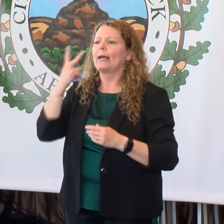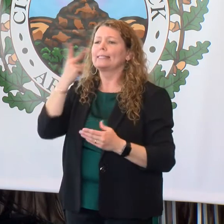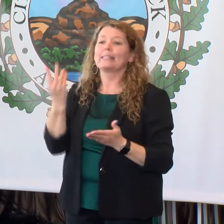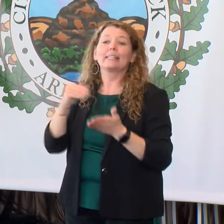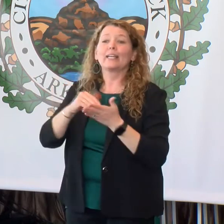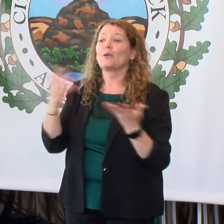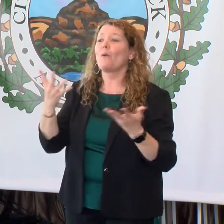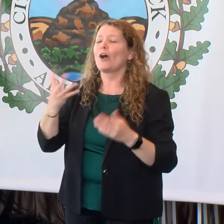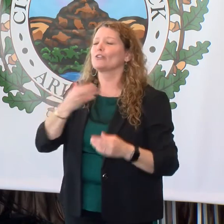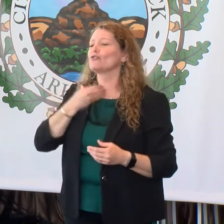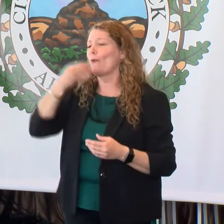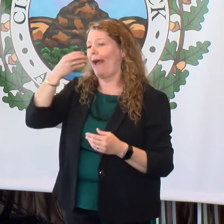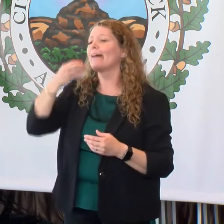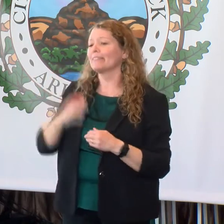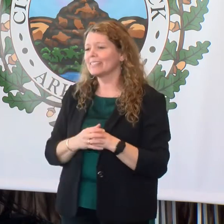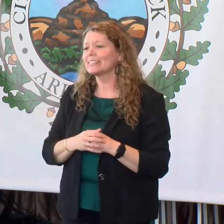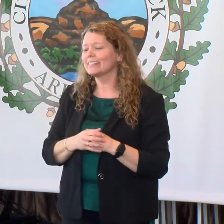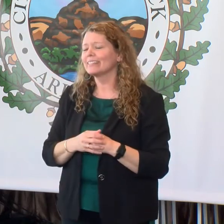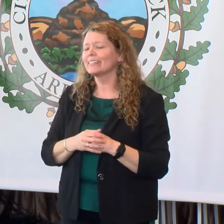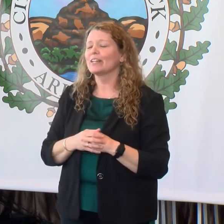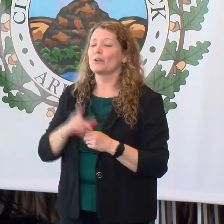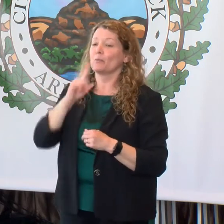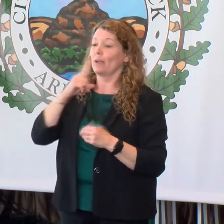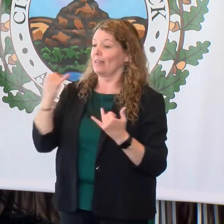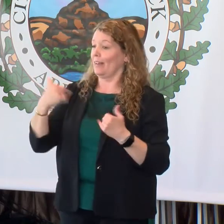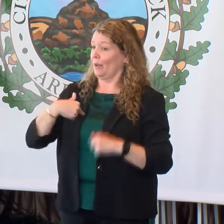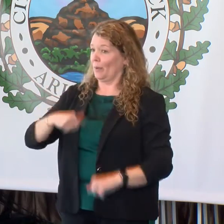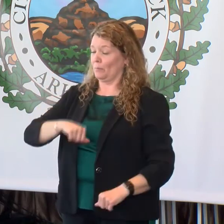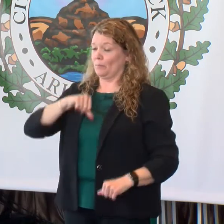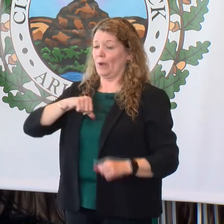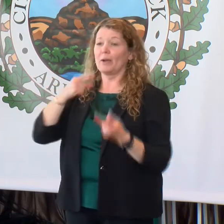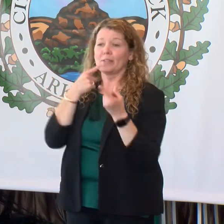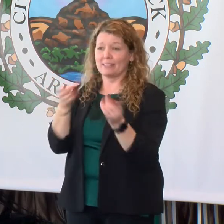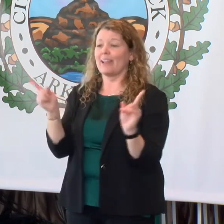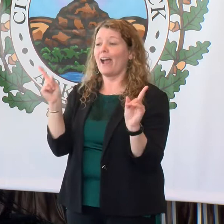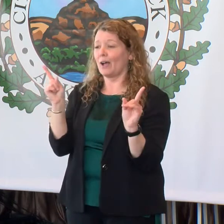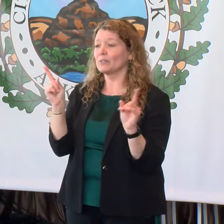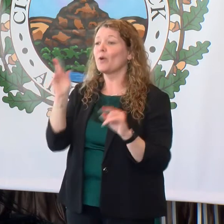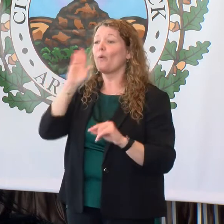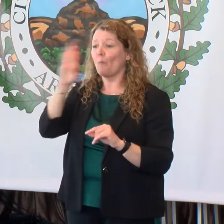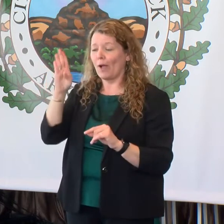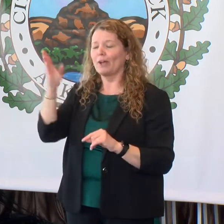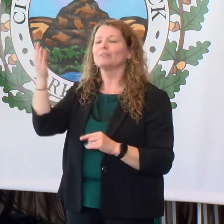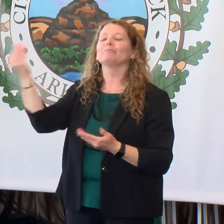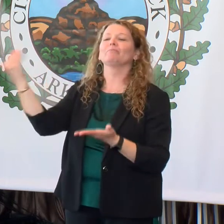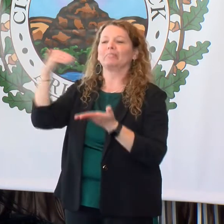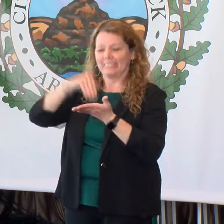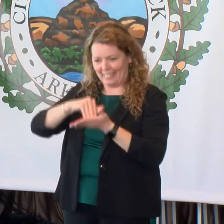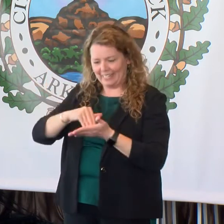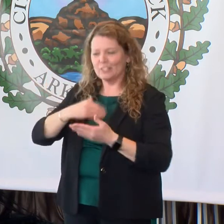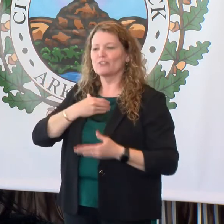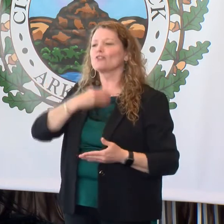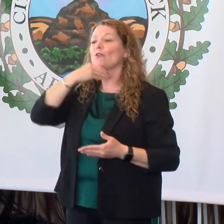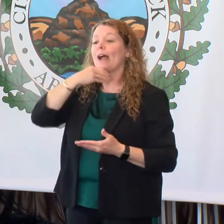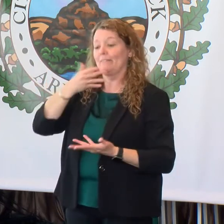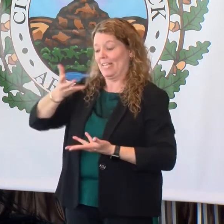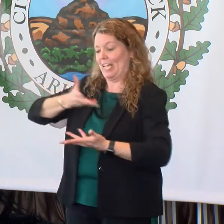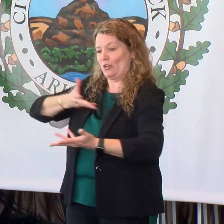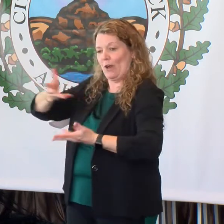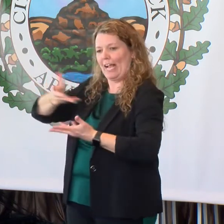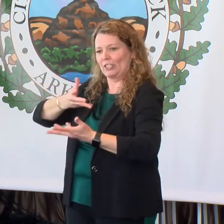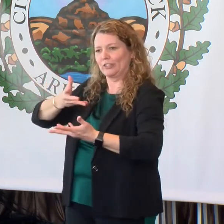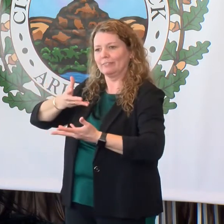back at the Little Rock Zoo. And so I'm very proud to announce that we're going to be able to bring giraffes back with an interactive giraffe